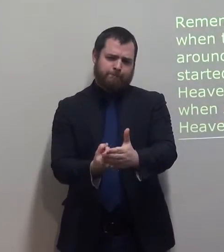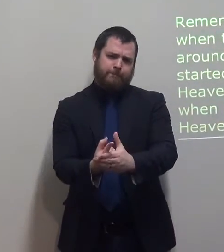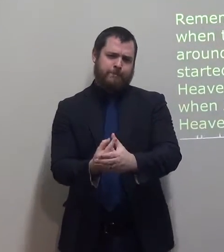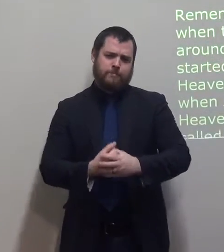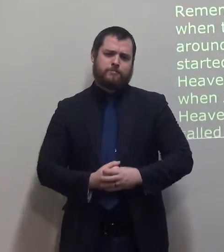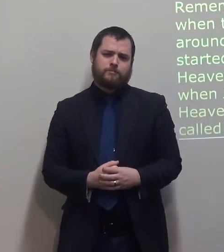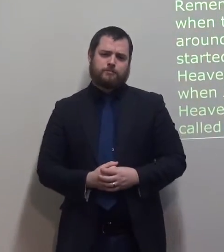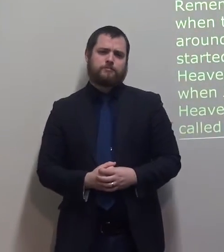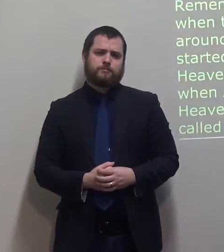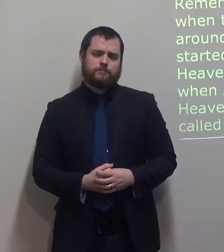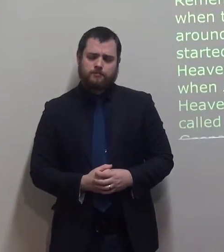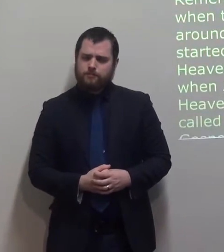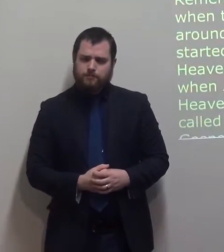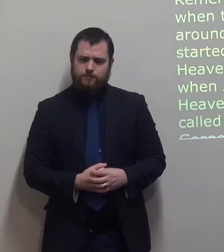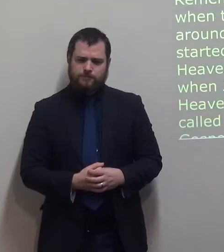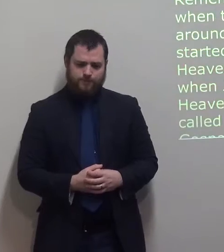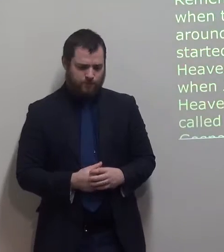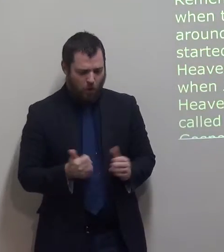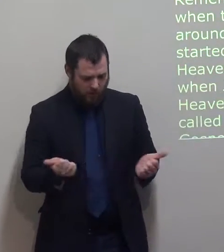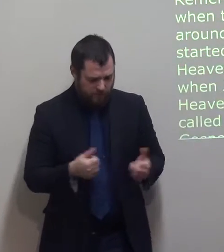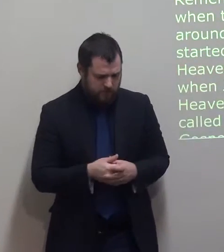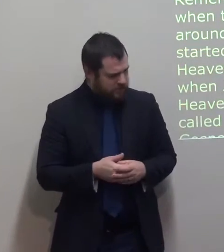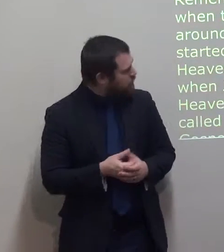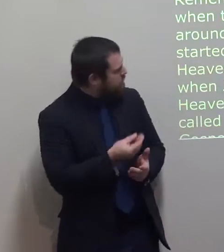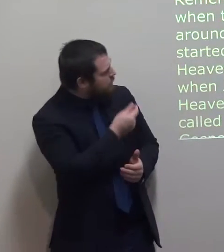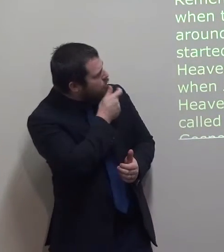Remember, last days is a time